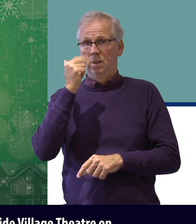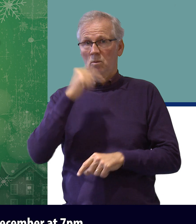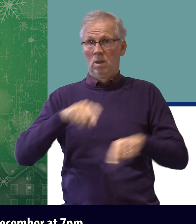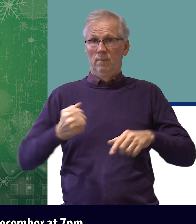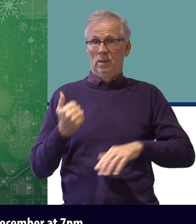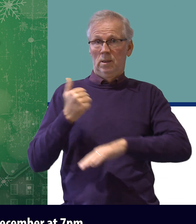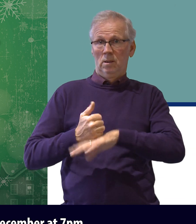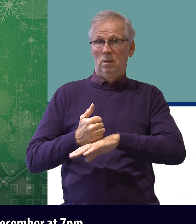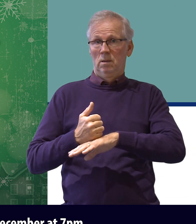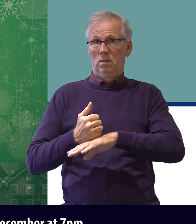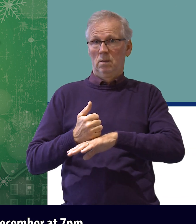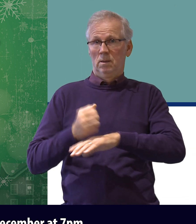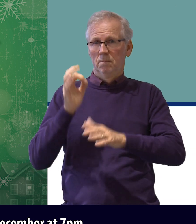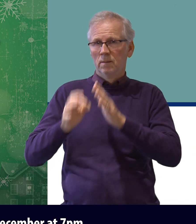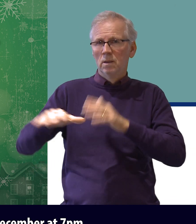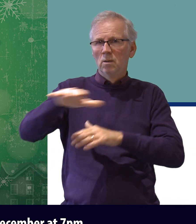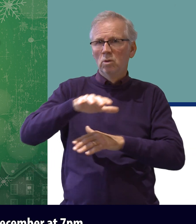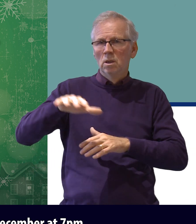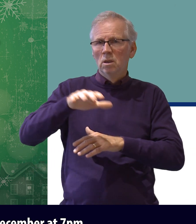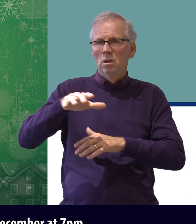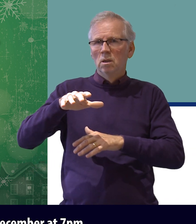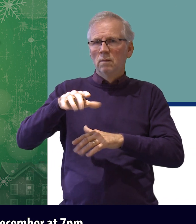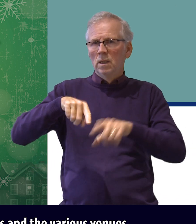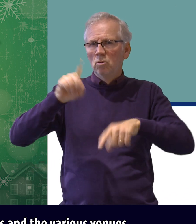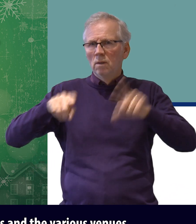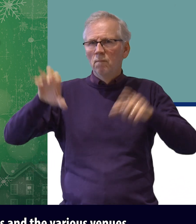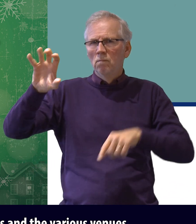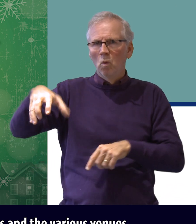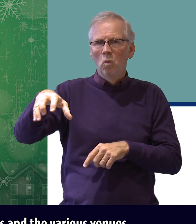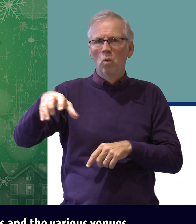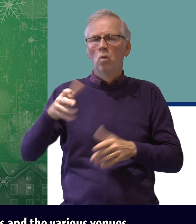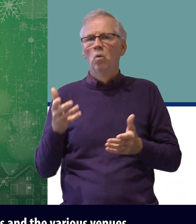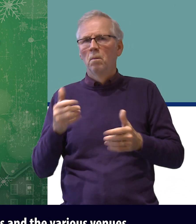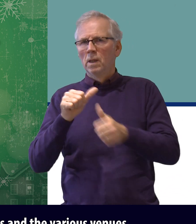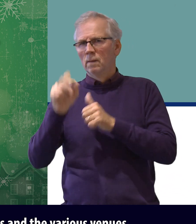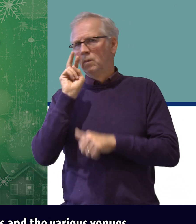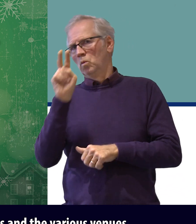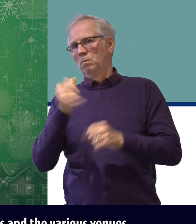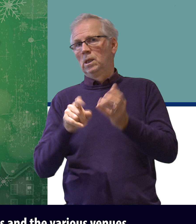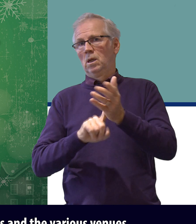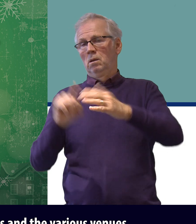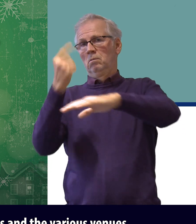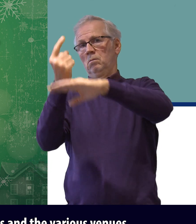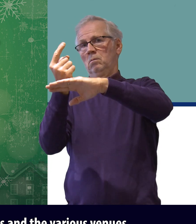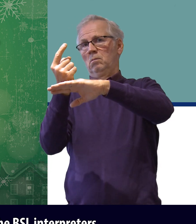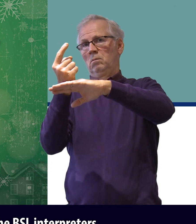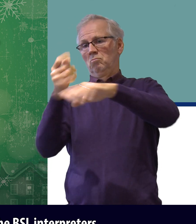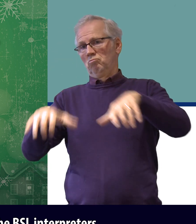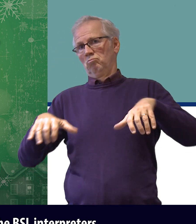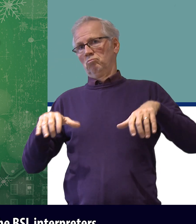19th December at 7pm We have set aside specific areas in the various venues to give the best